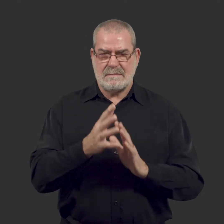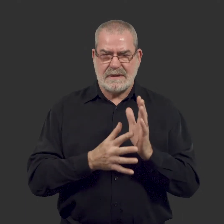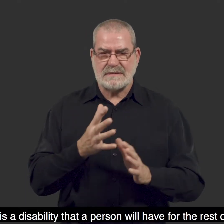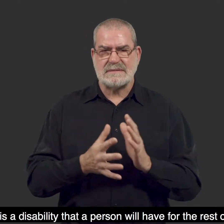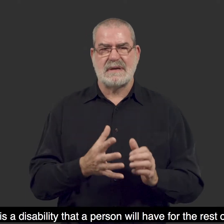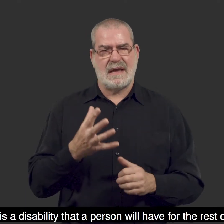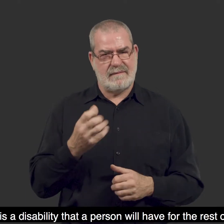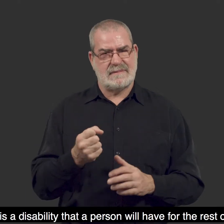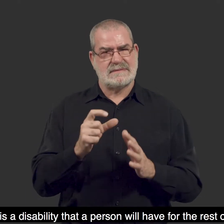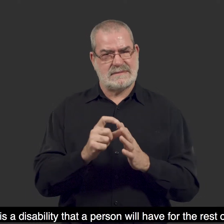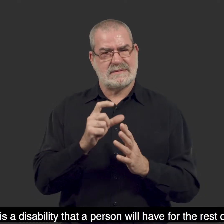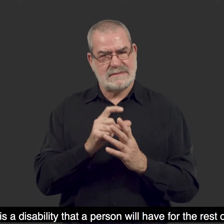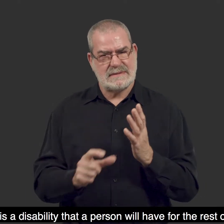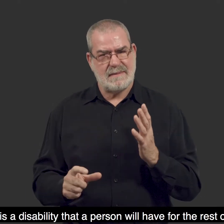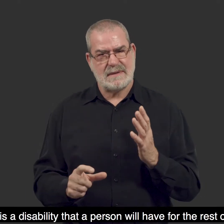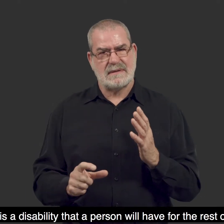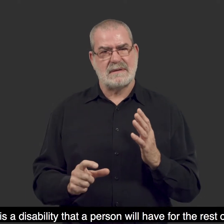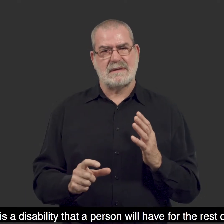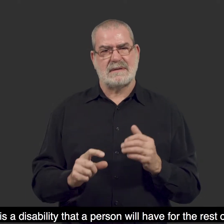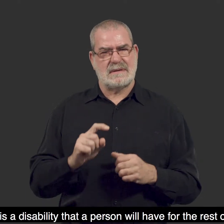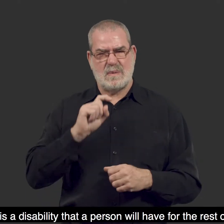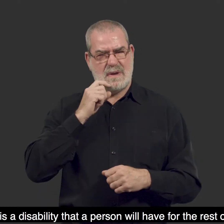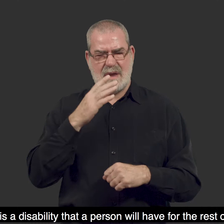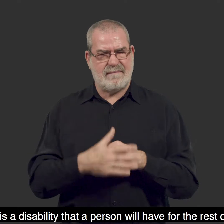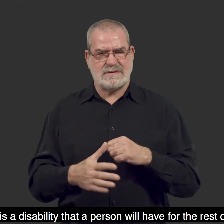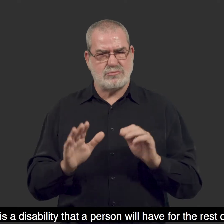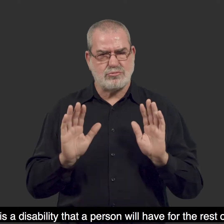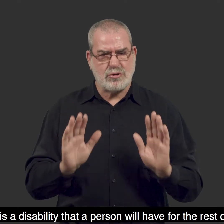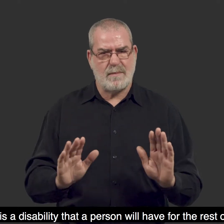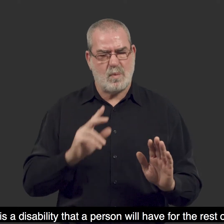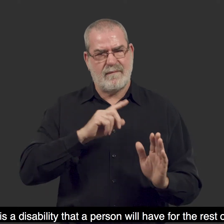This is a disability that a person will have for the rest of their life.